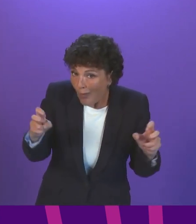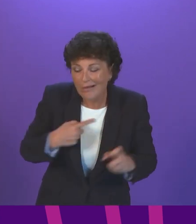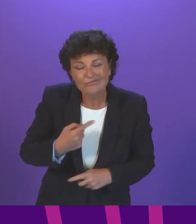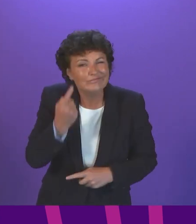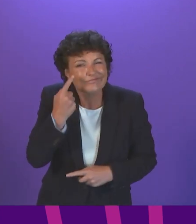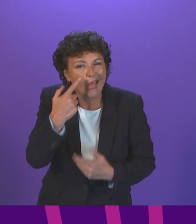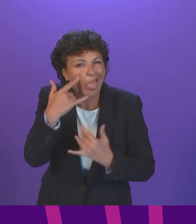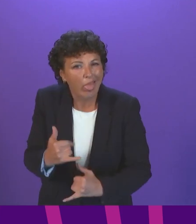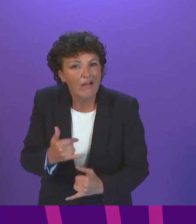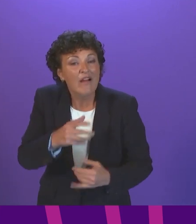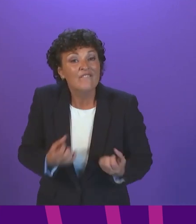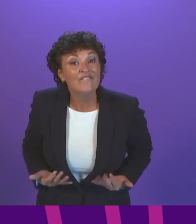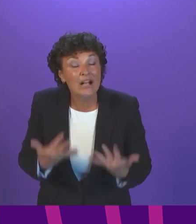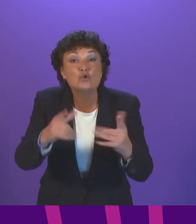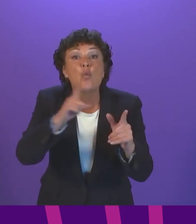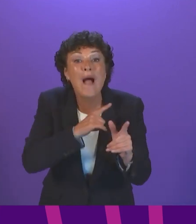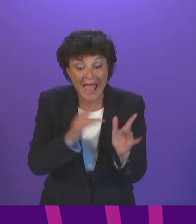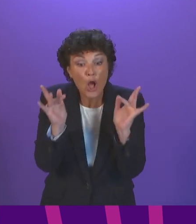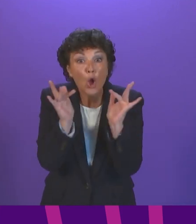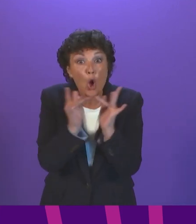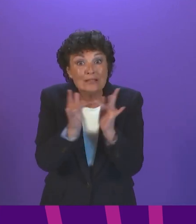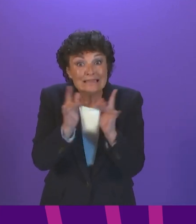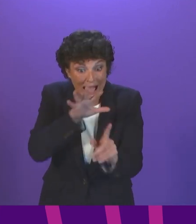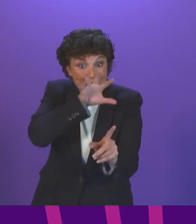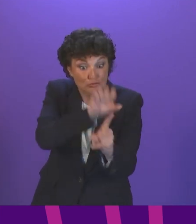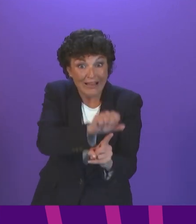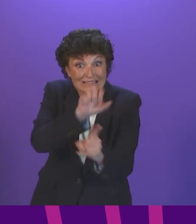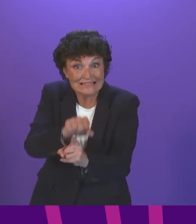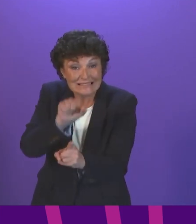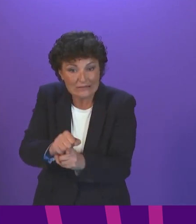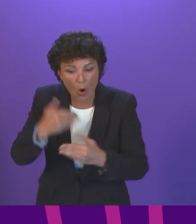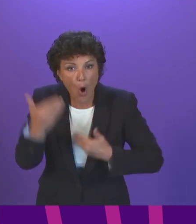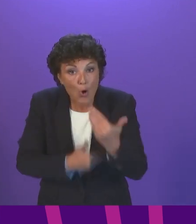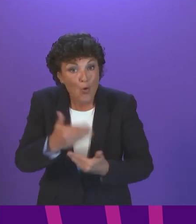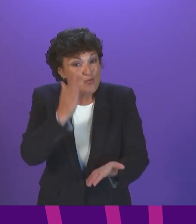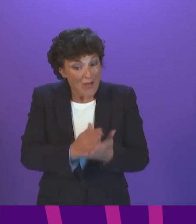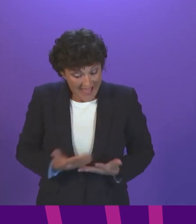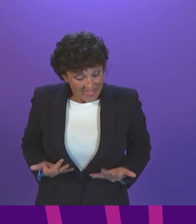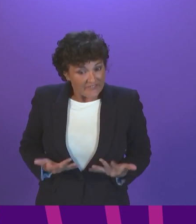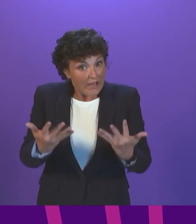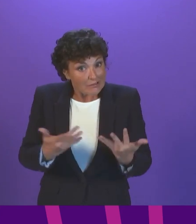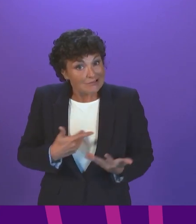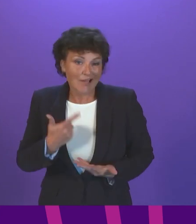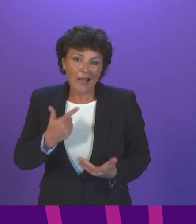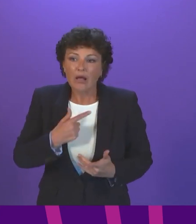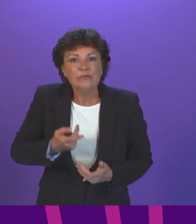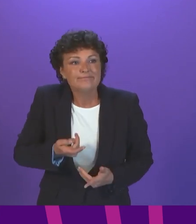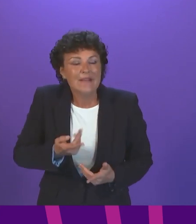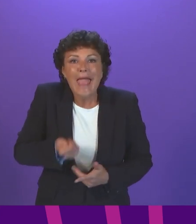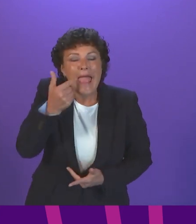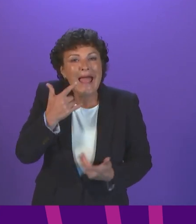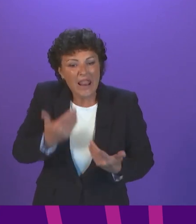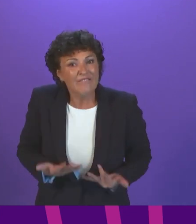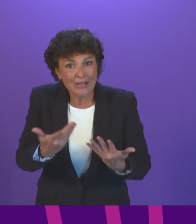because the contact tracing is ongoing, and therefore it is the following week, when the figures are finalised, that are the ones